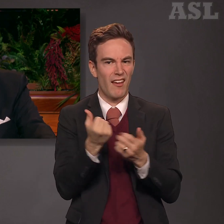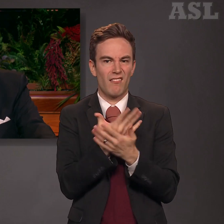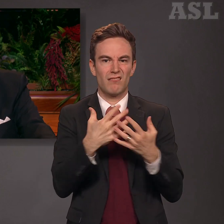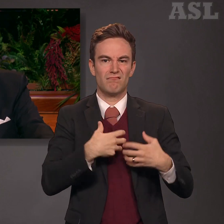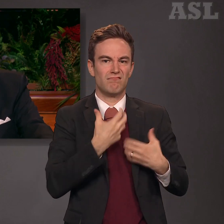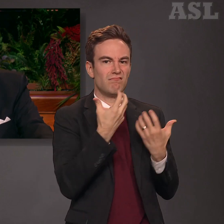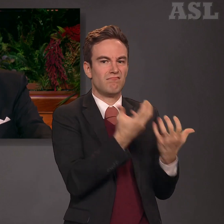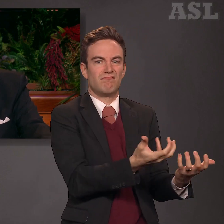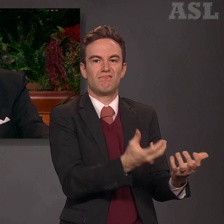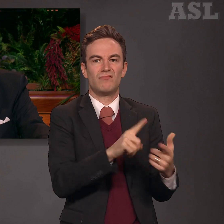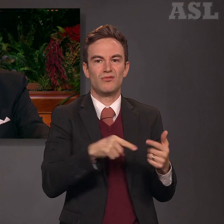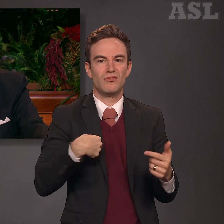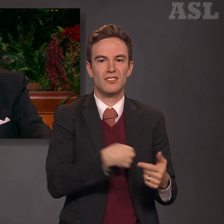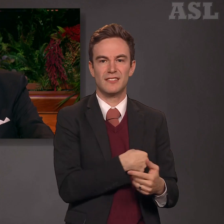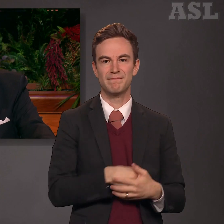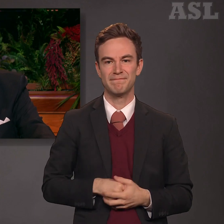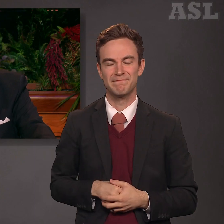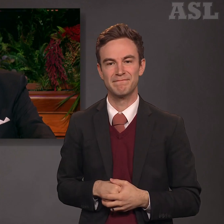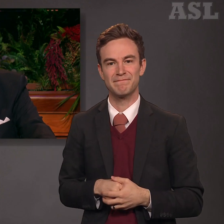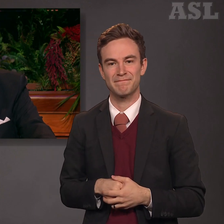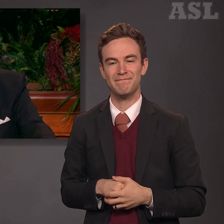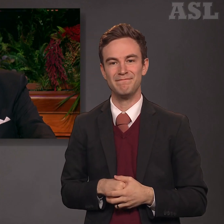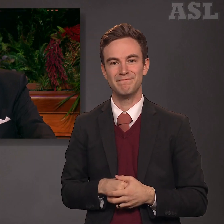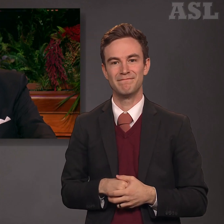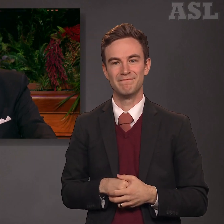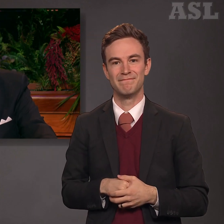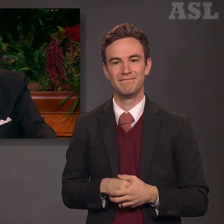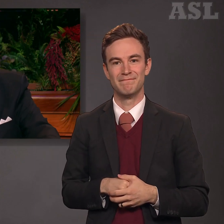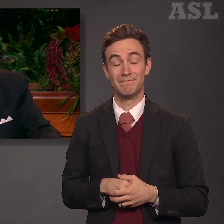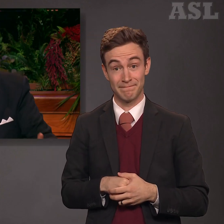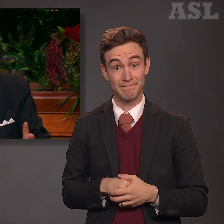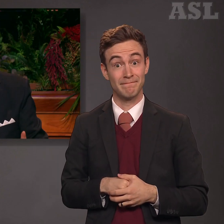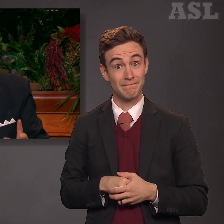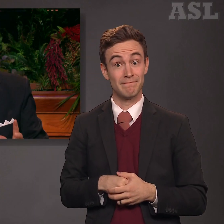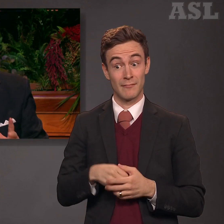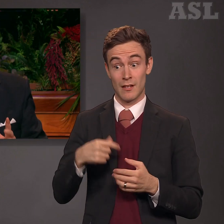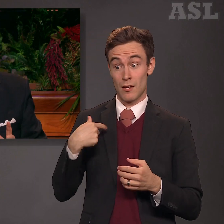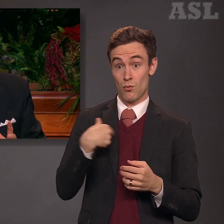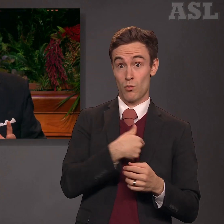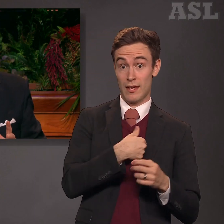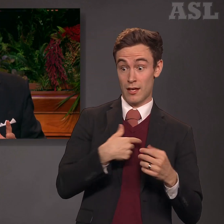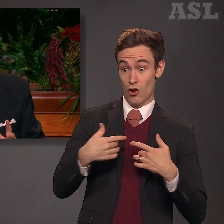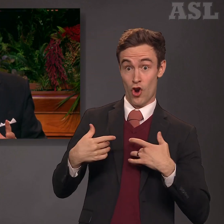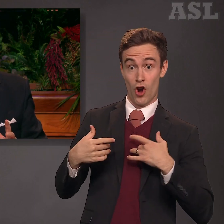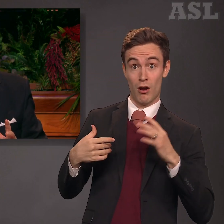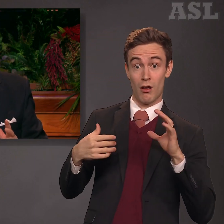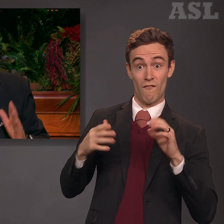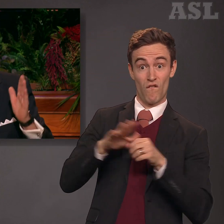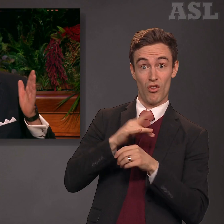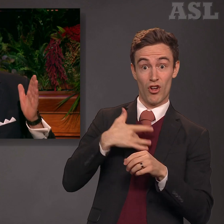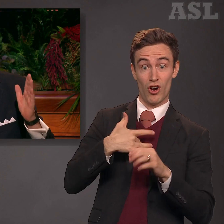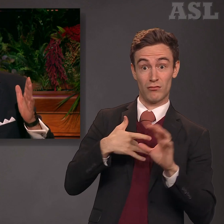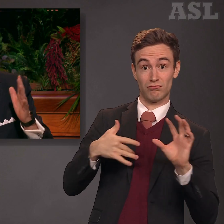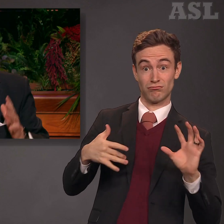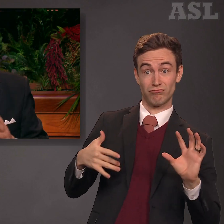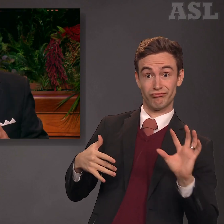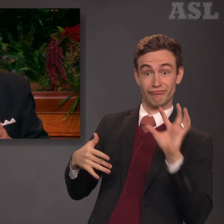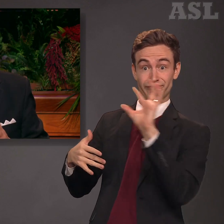mind, and strength. And when those majestic forces, from His heart and ours,